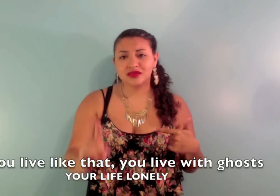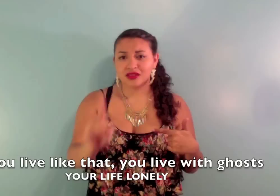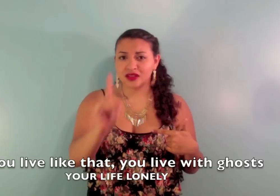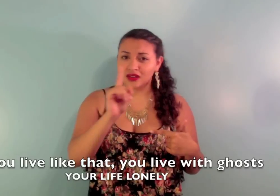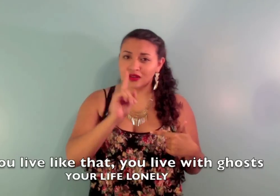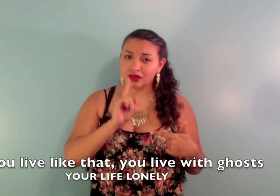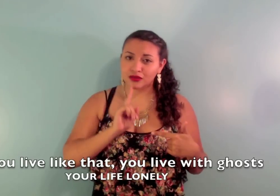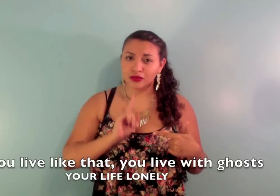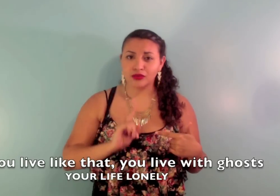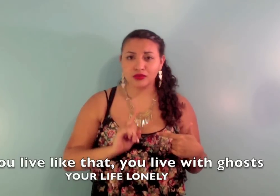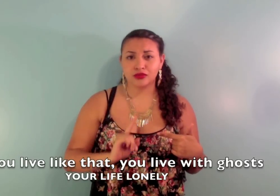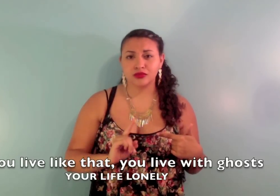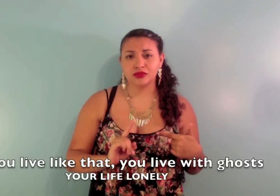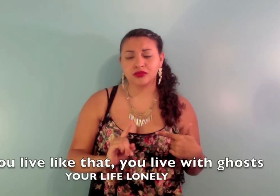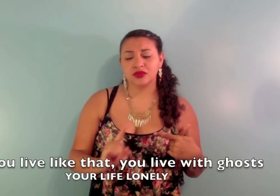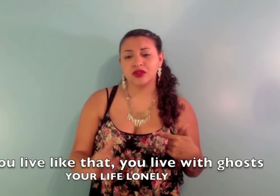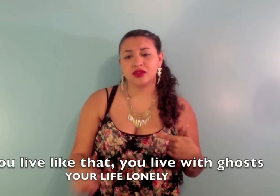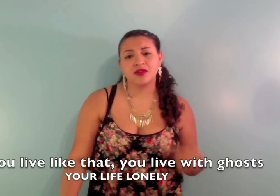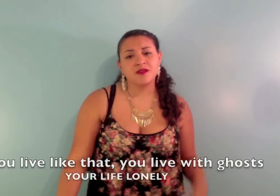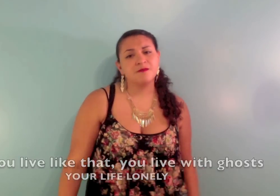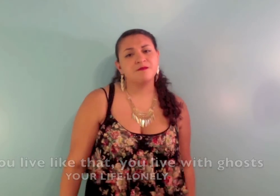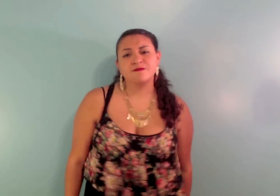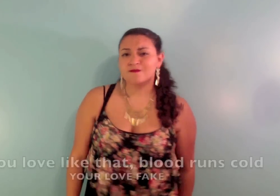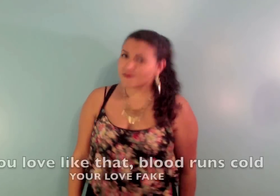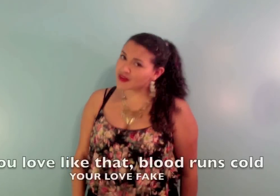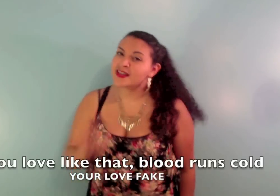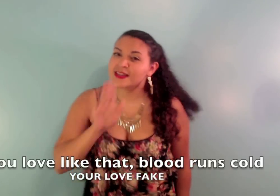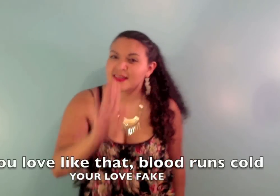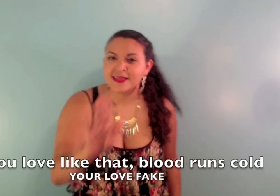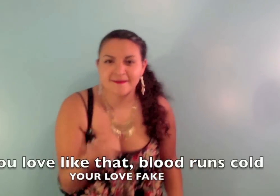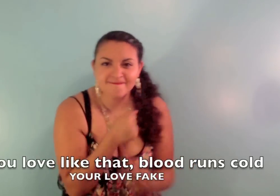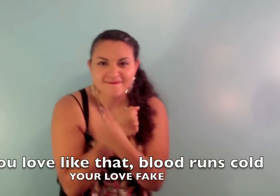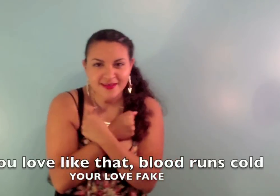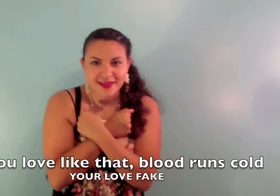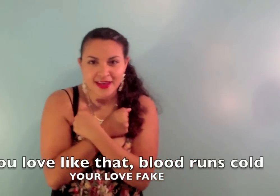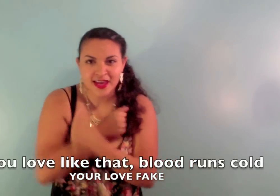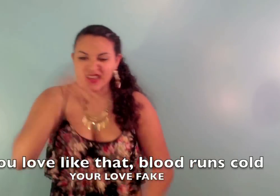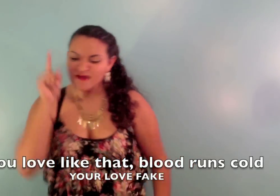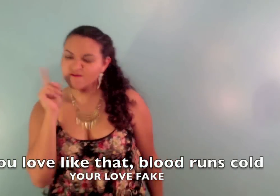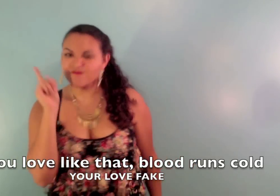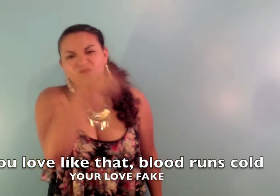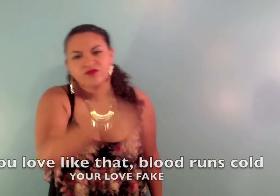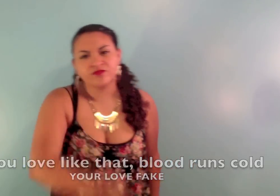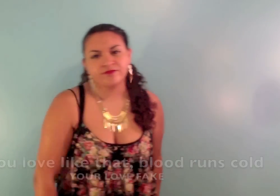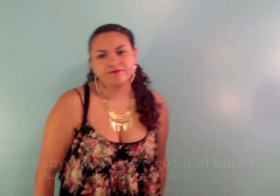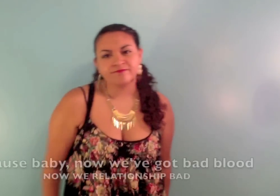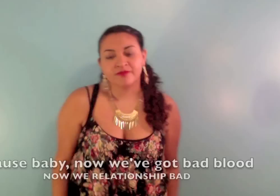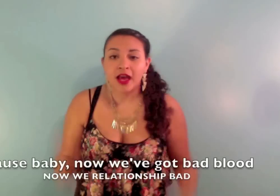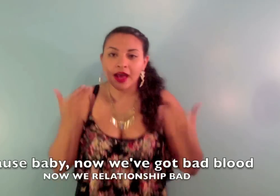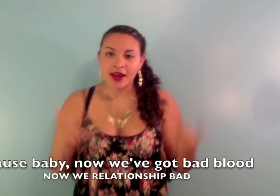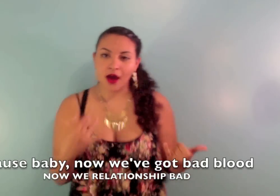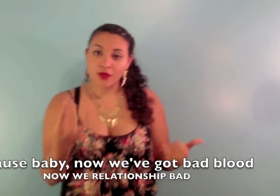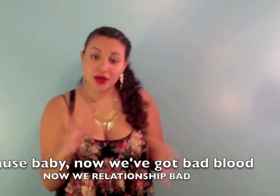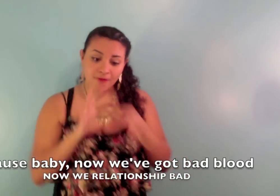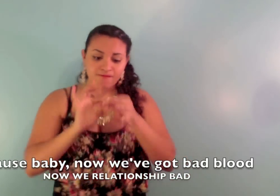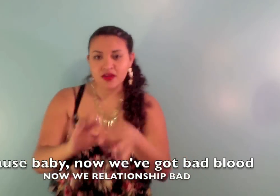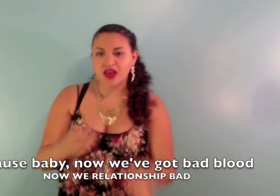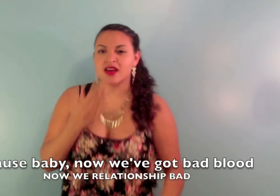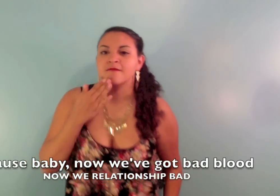ghosts If you love like that, blood runs cold Cause baby now we got bad